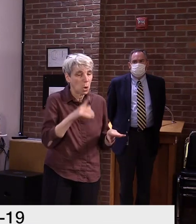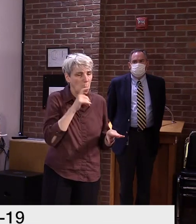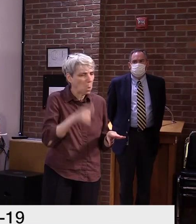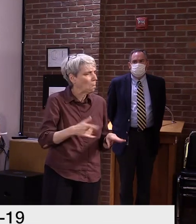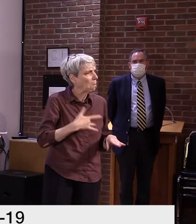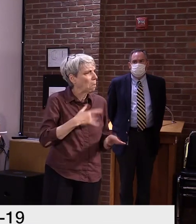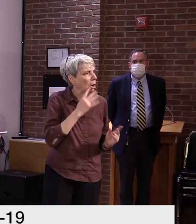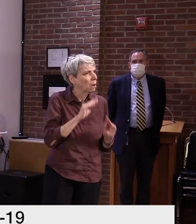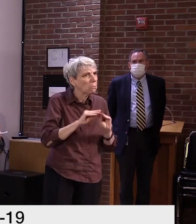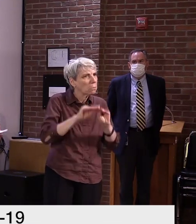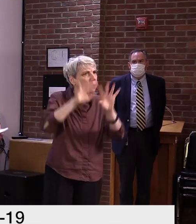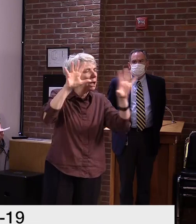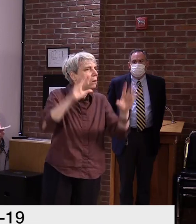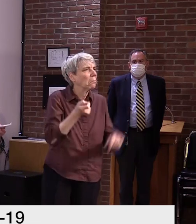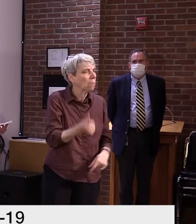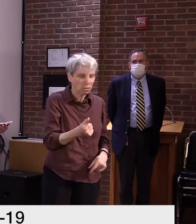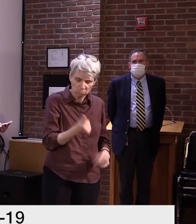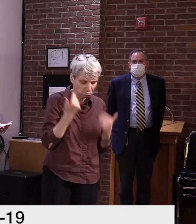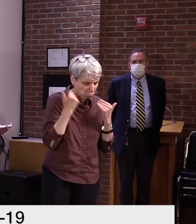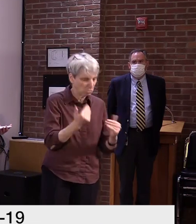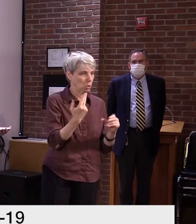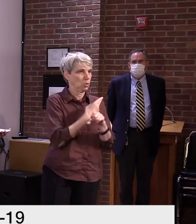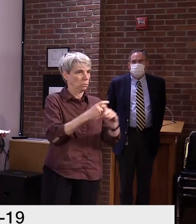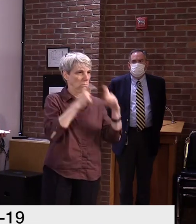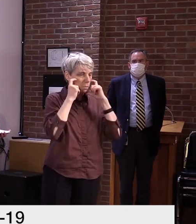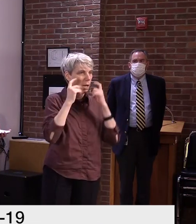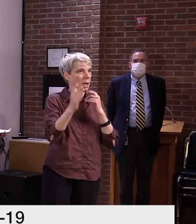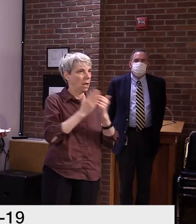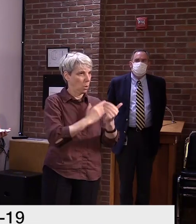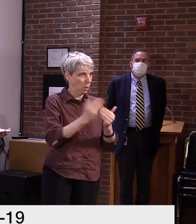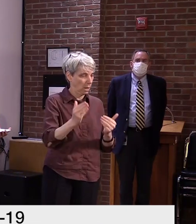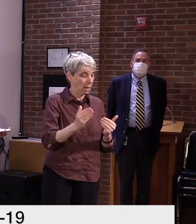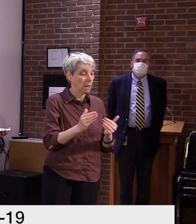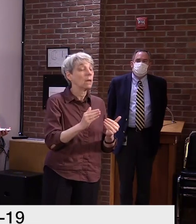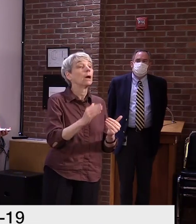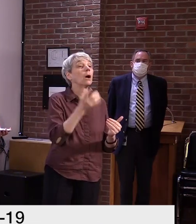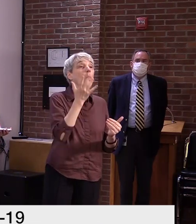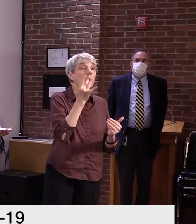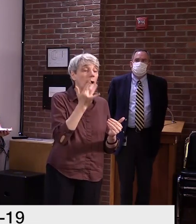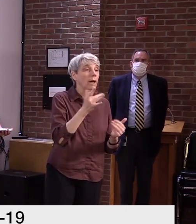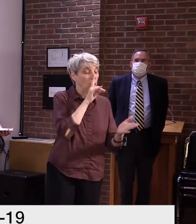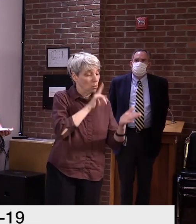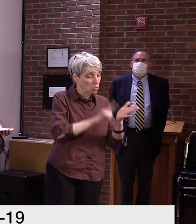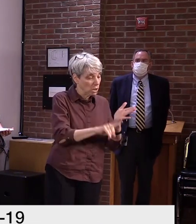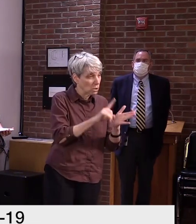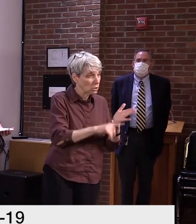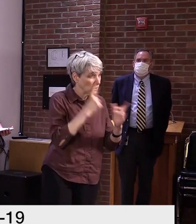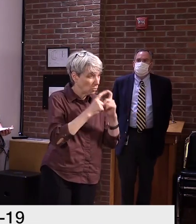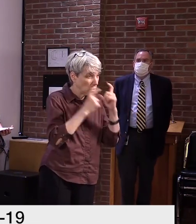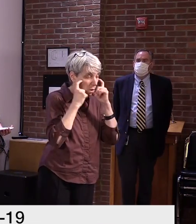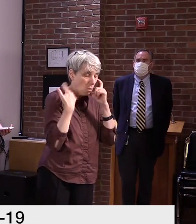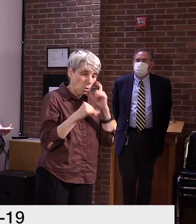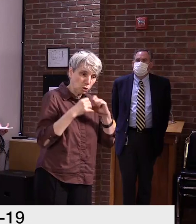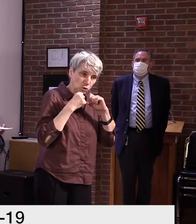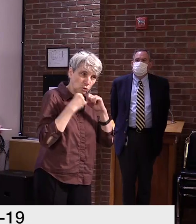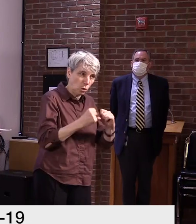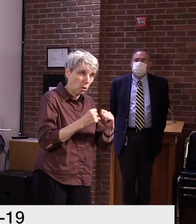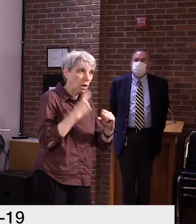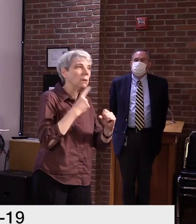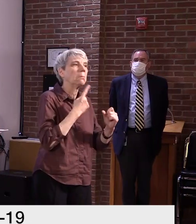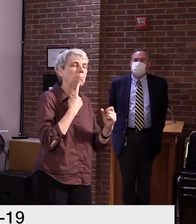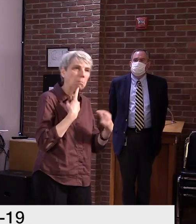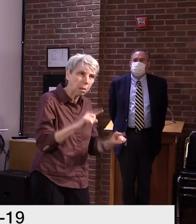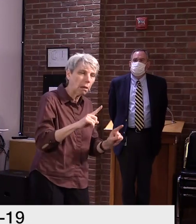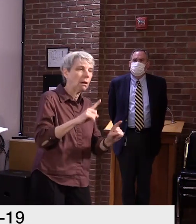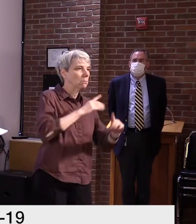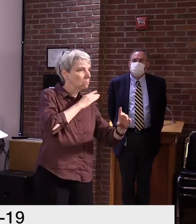disease. The data supporting facial cloth covering to prevent transmission is compelling. For